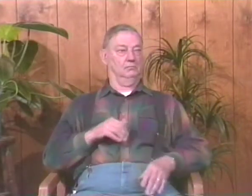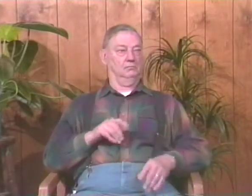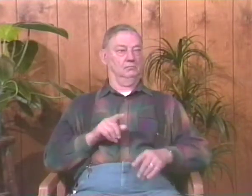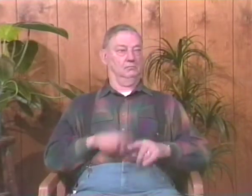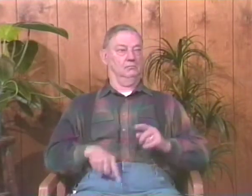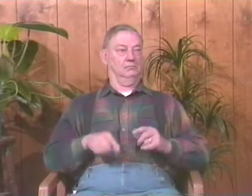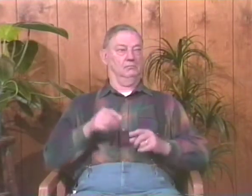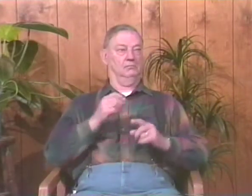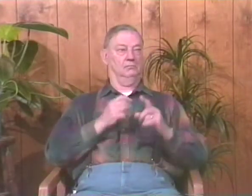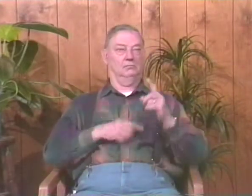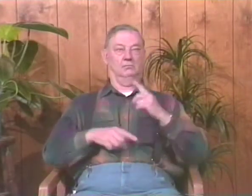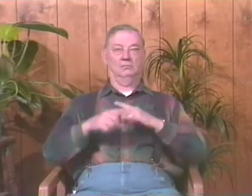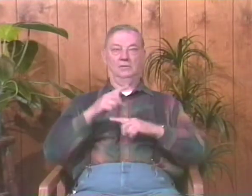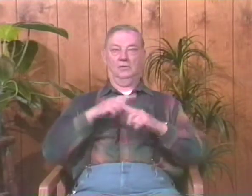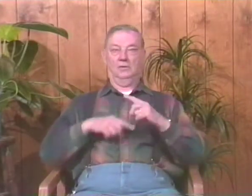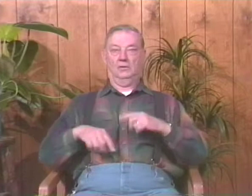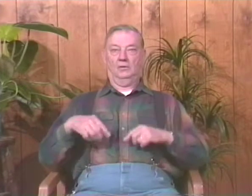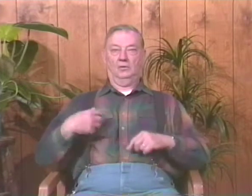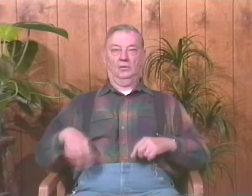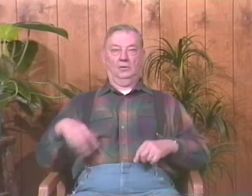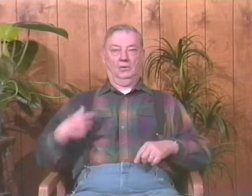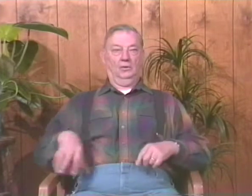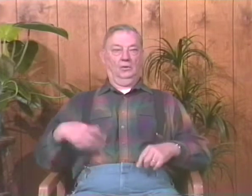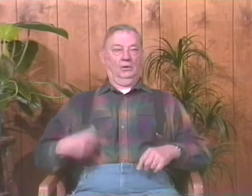I was a little fearful because I didn't know sign language.